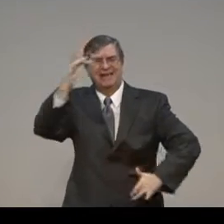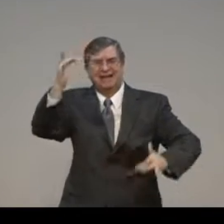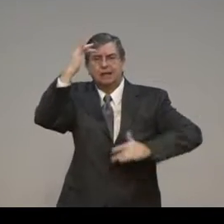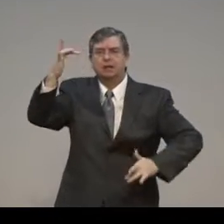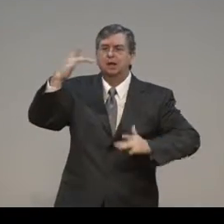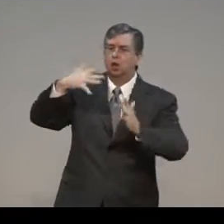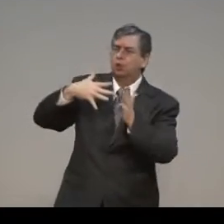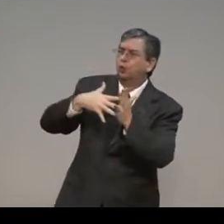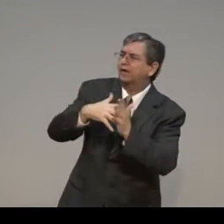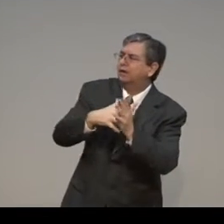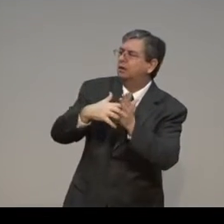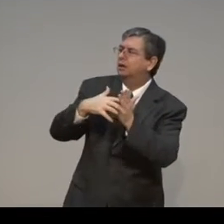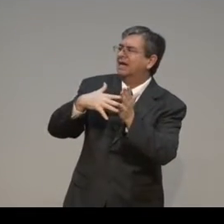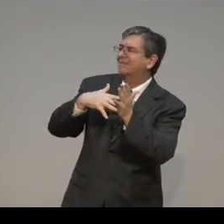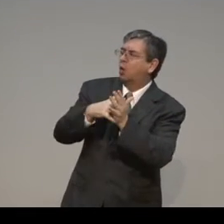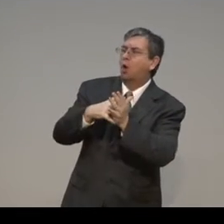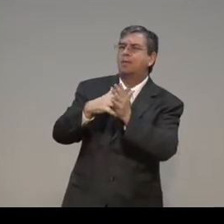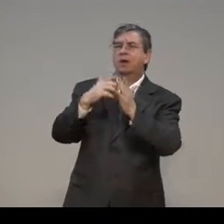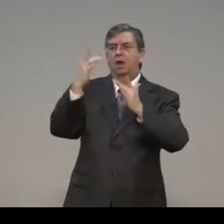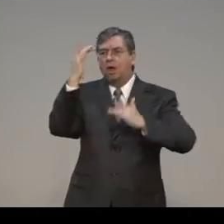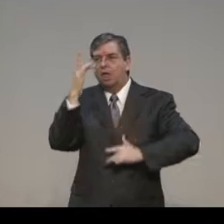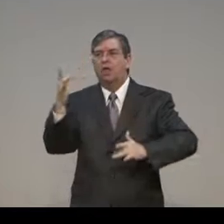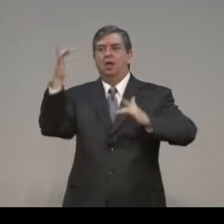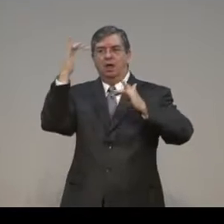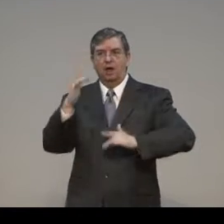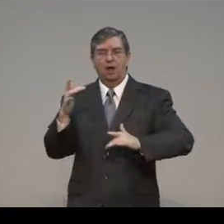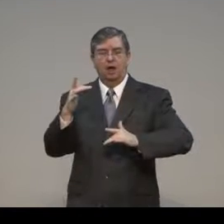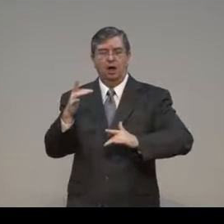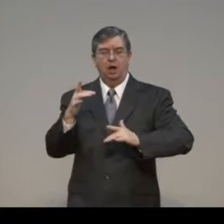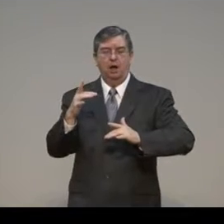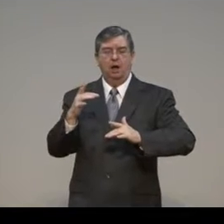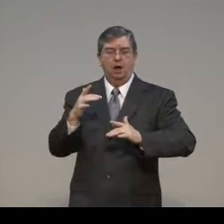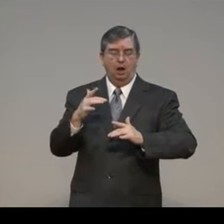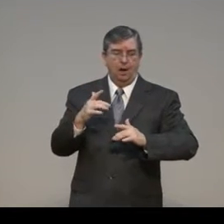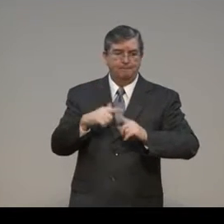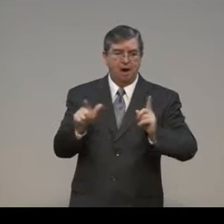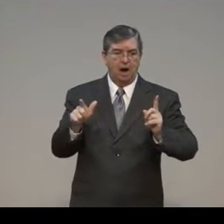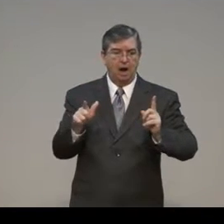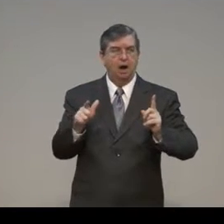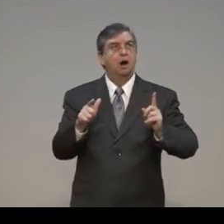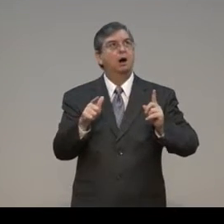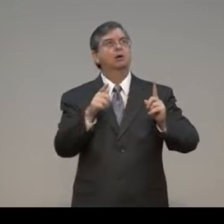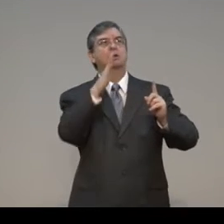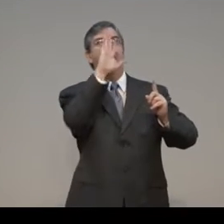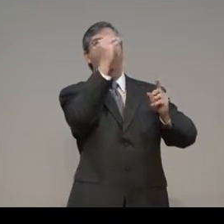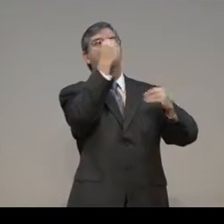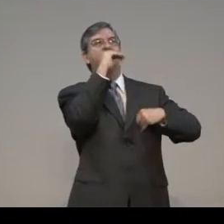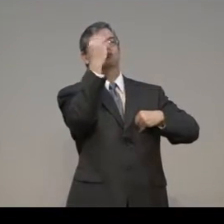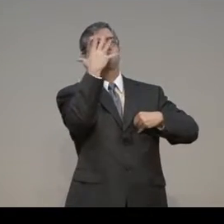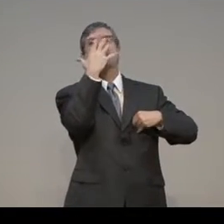may rest upon me. And it says, glory in my infirmities, meaning the things that I do